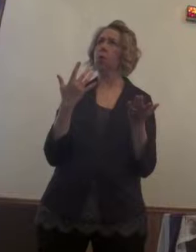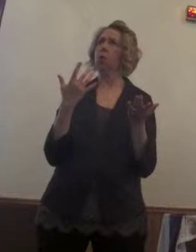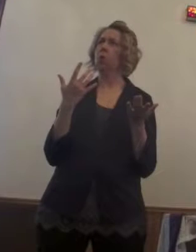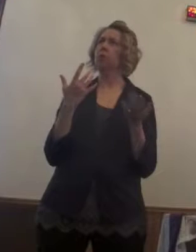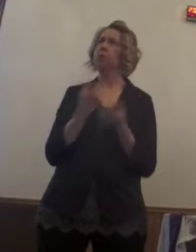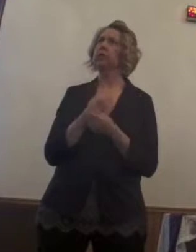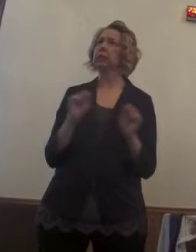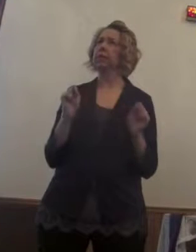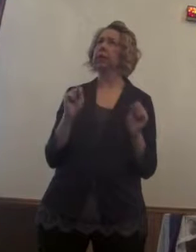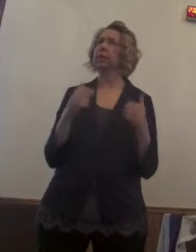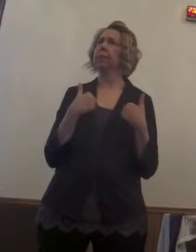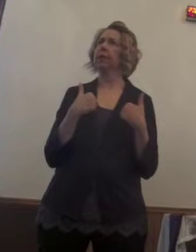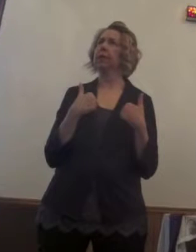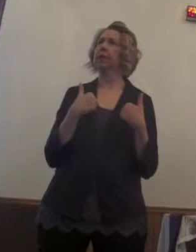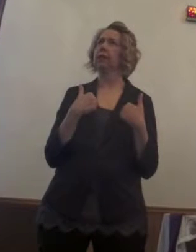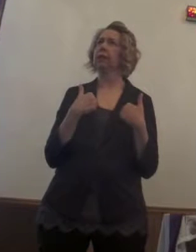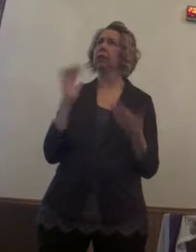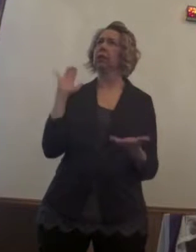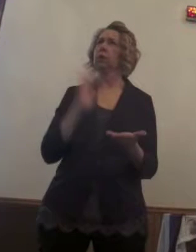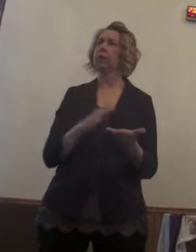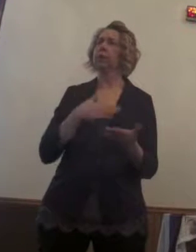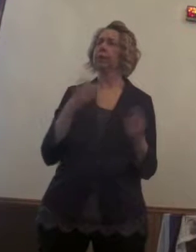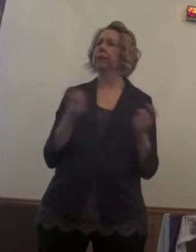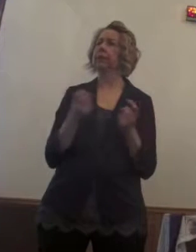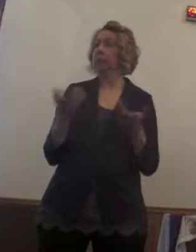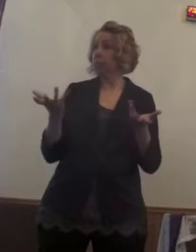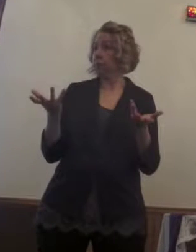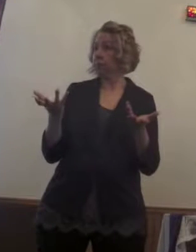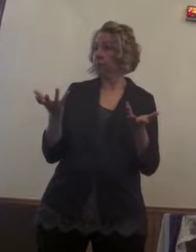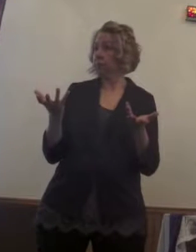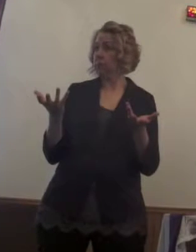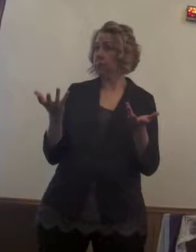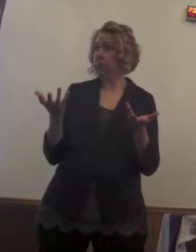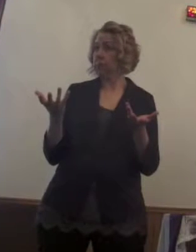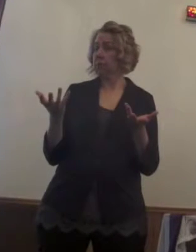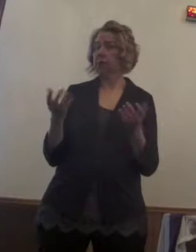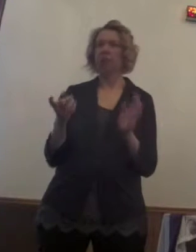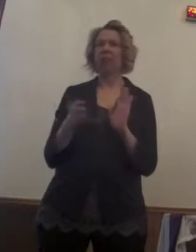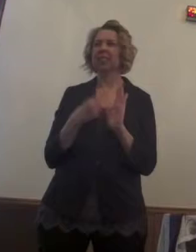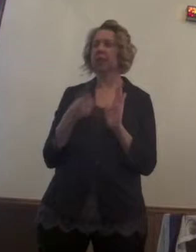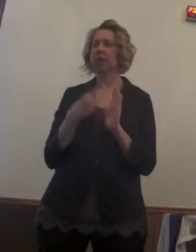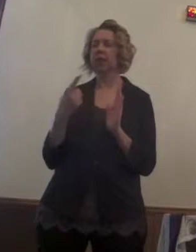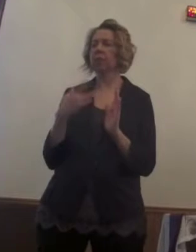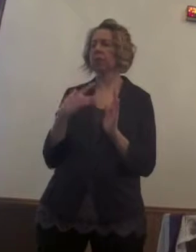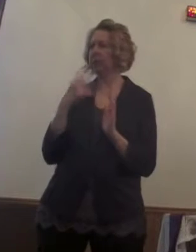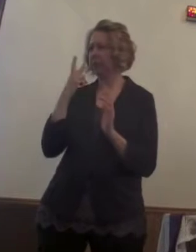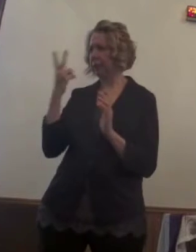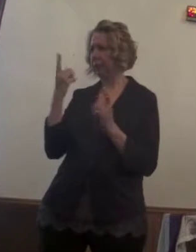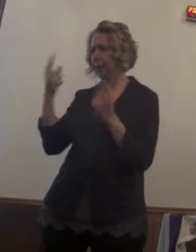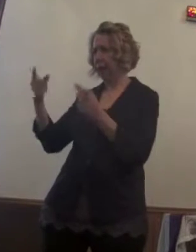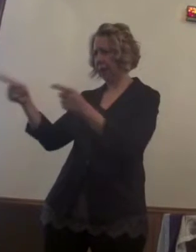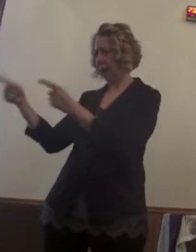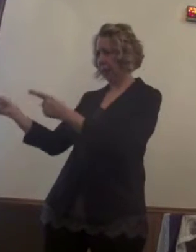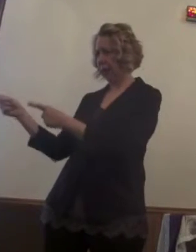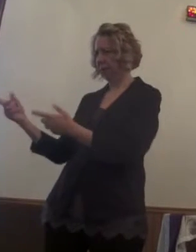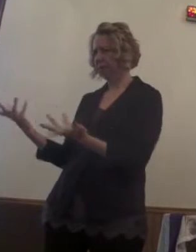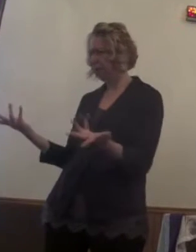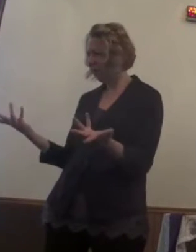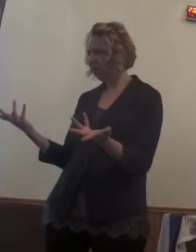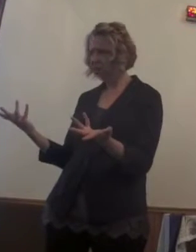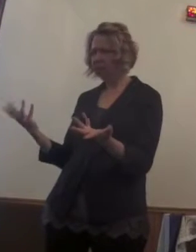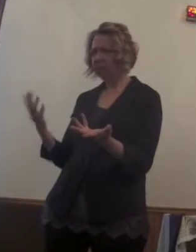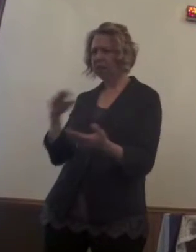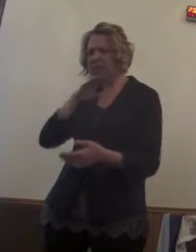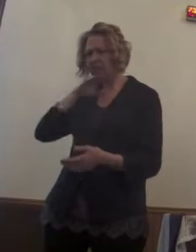that redeems us within our day-to-day work? Or do you sit there and regret everything you do day after day?